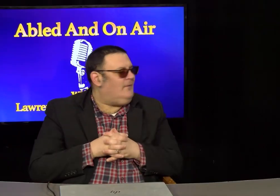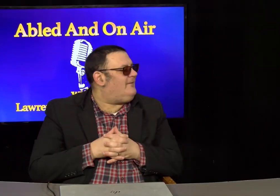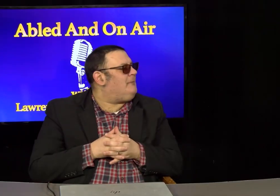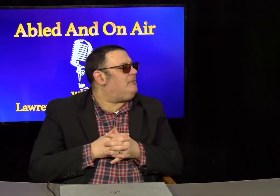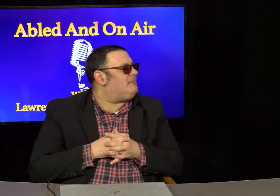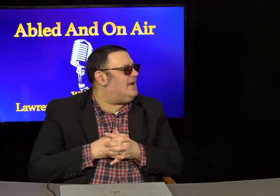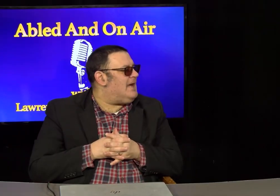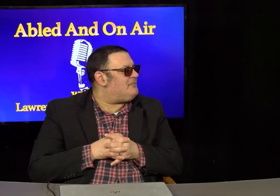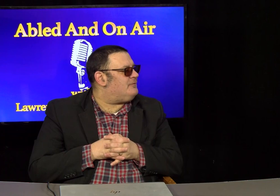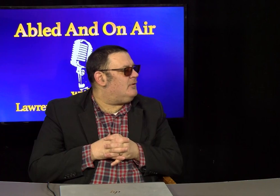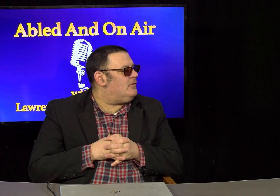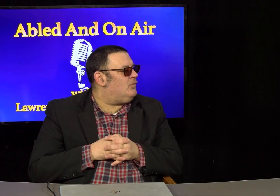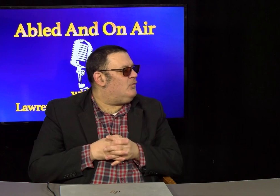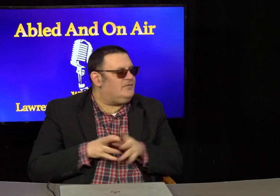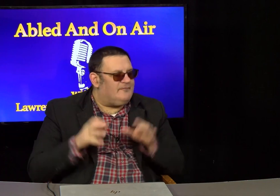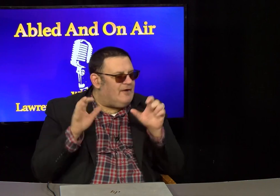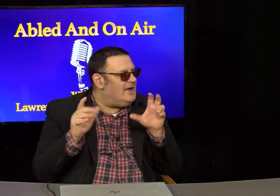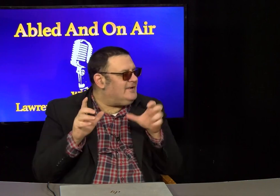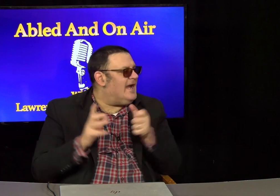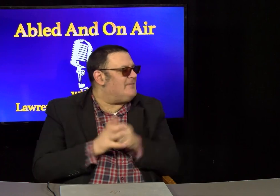what type of gaps or define gaps?